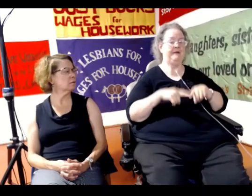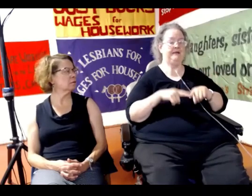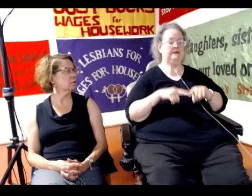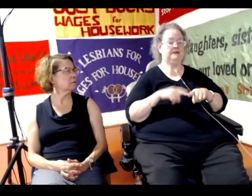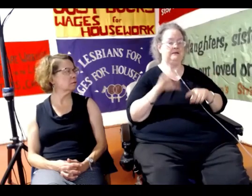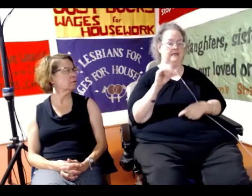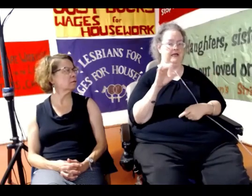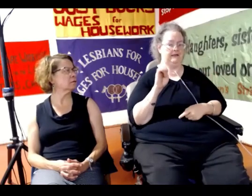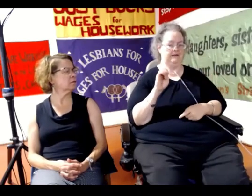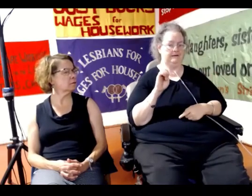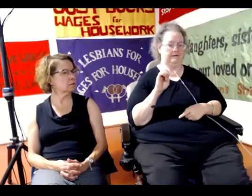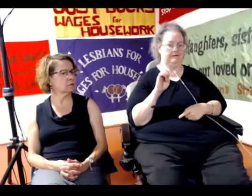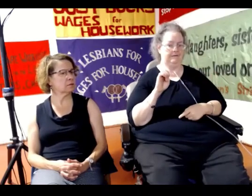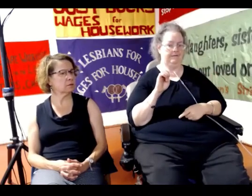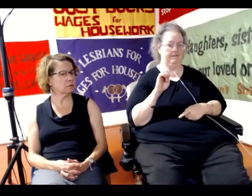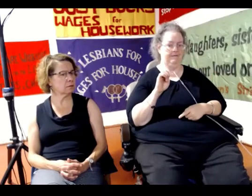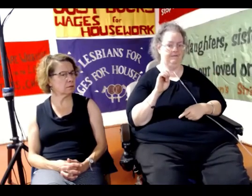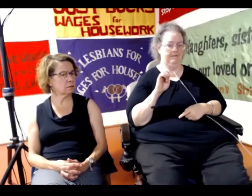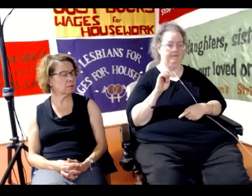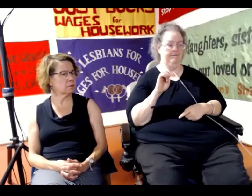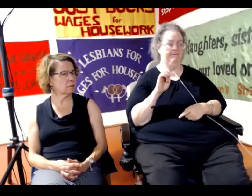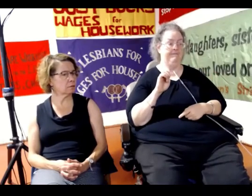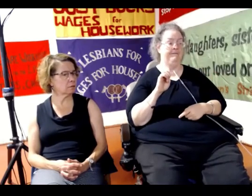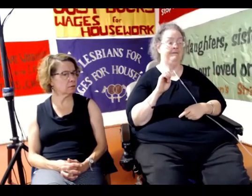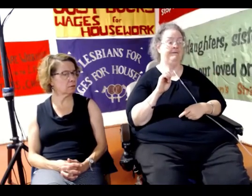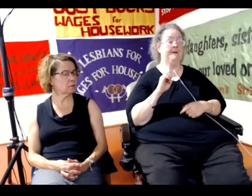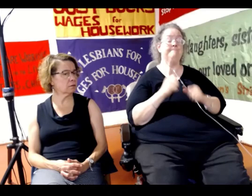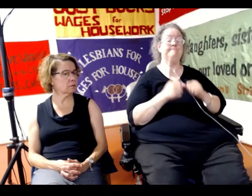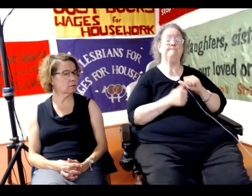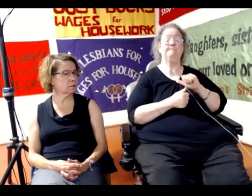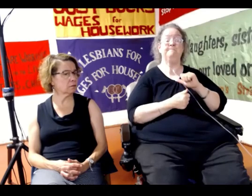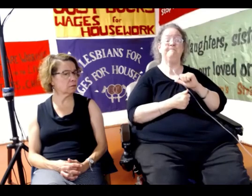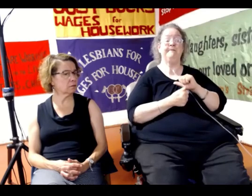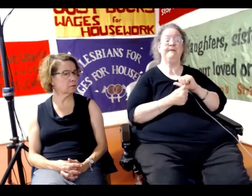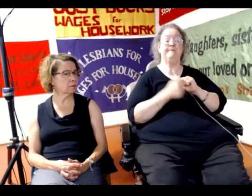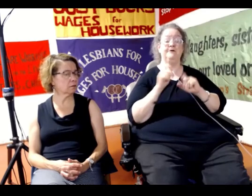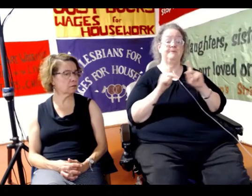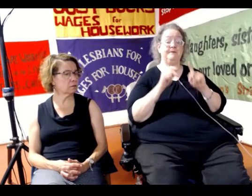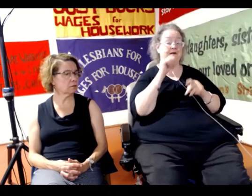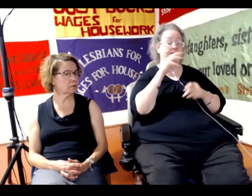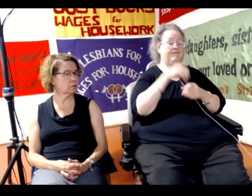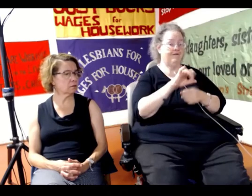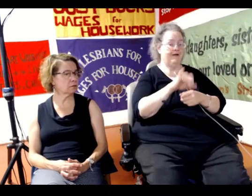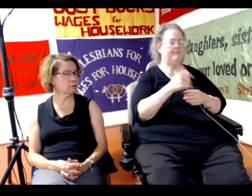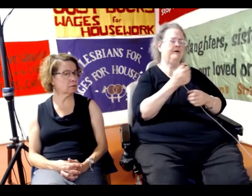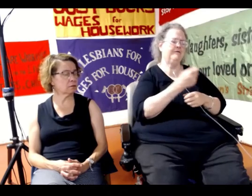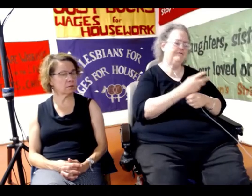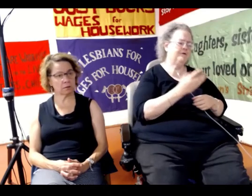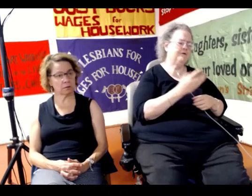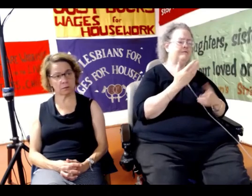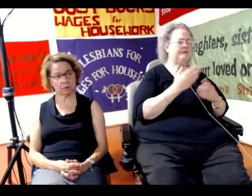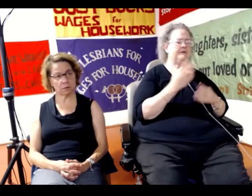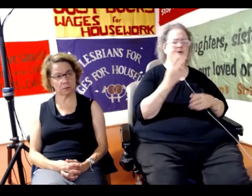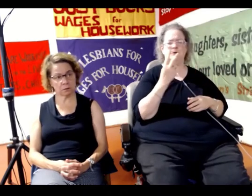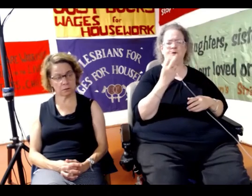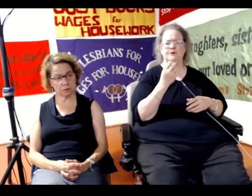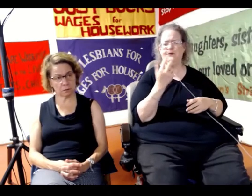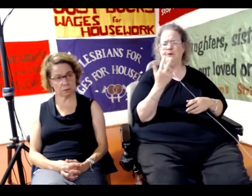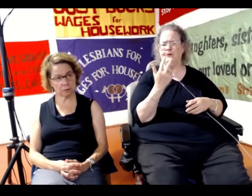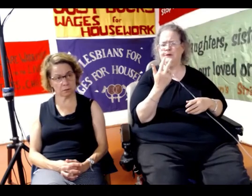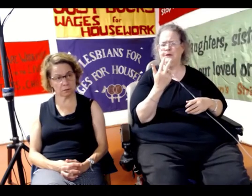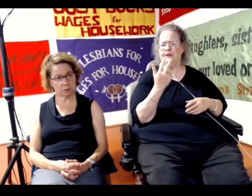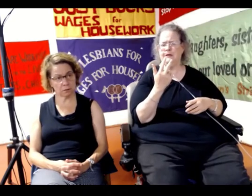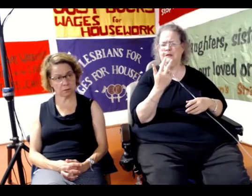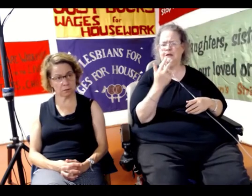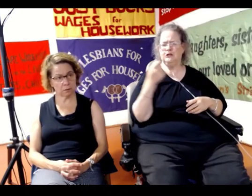Most hubs are not involved in that, but a couple were. I'd say right now maybe there are about two, possibly three hubs.